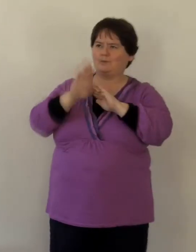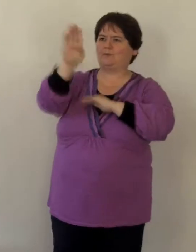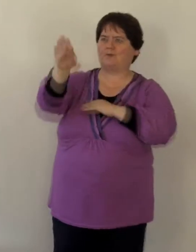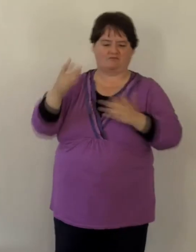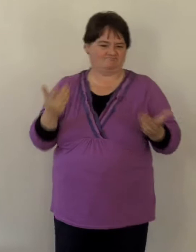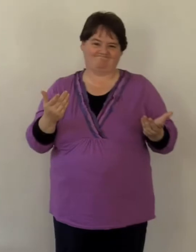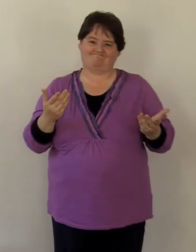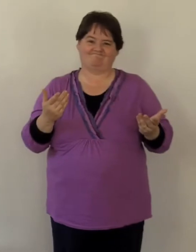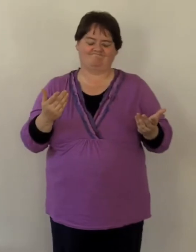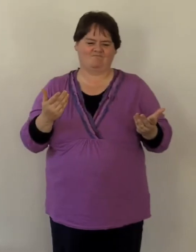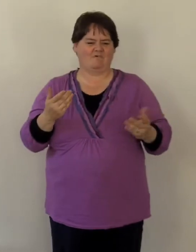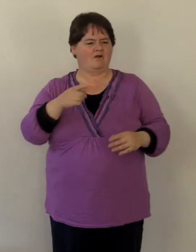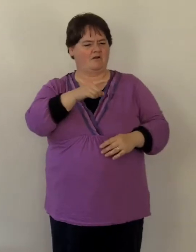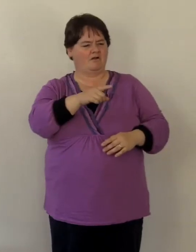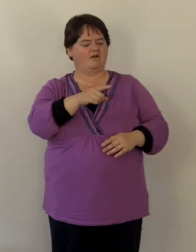fairer.